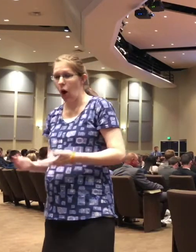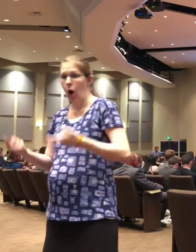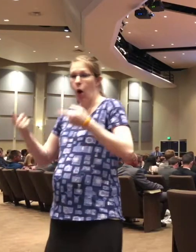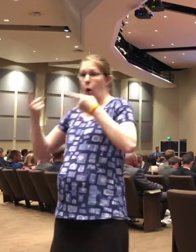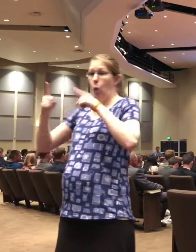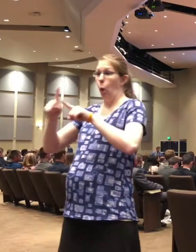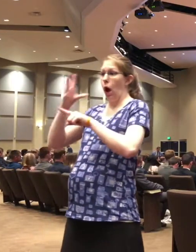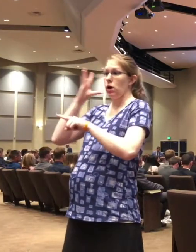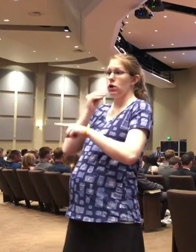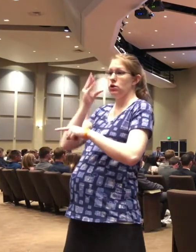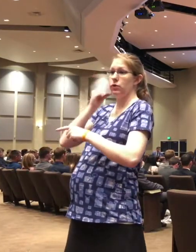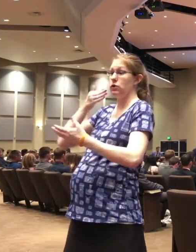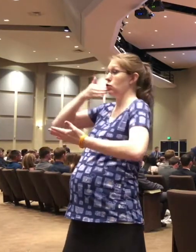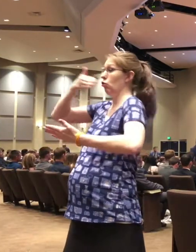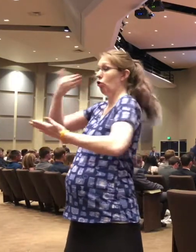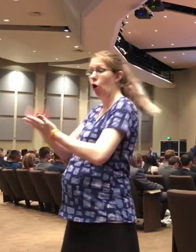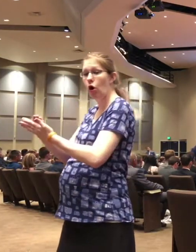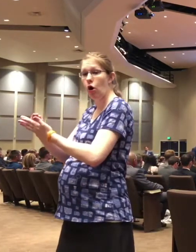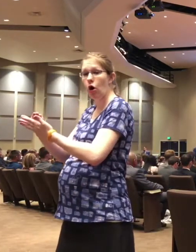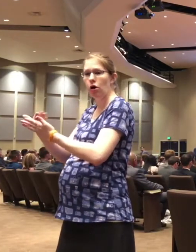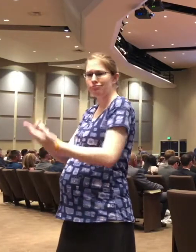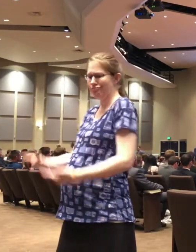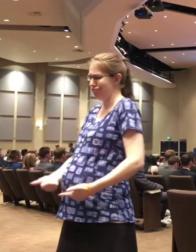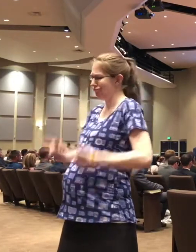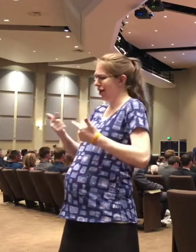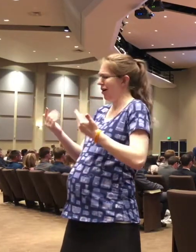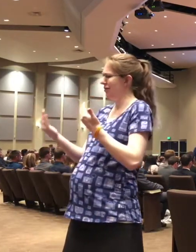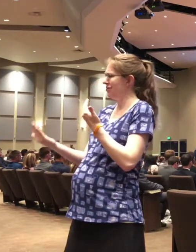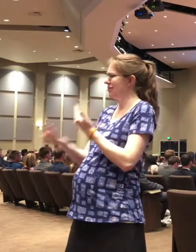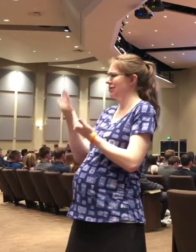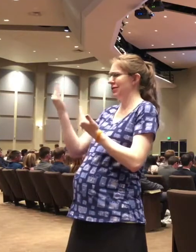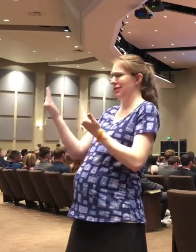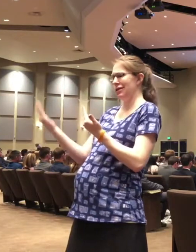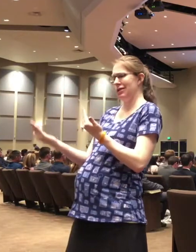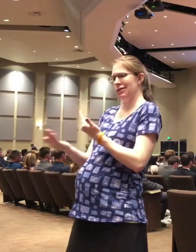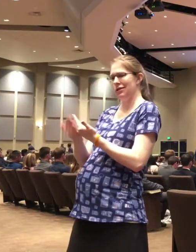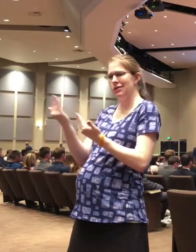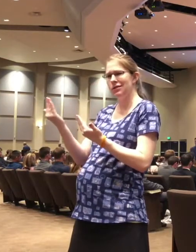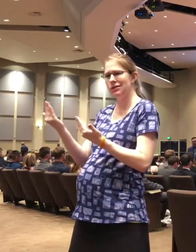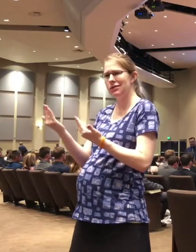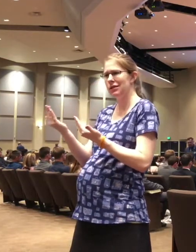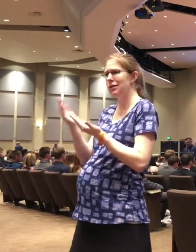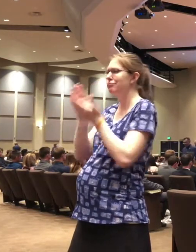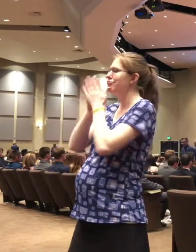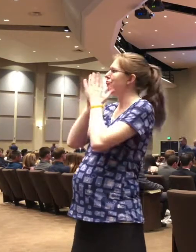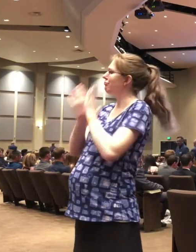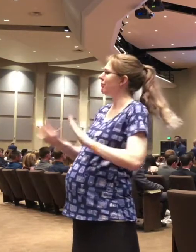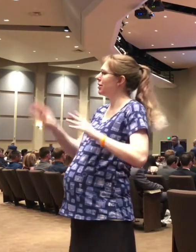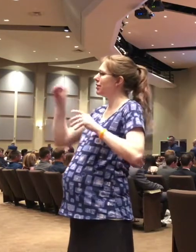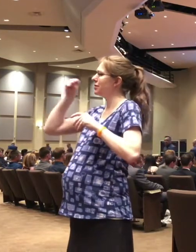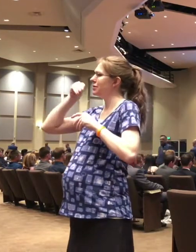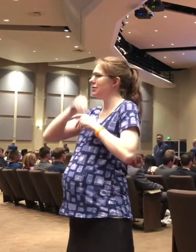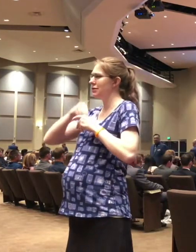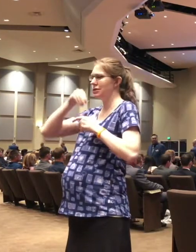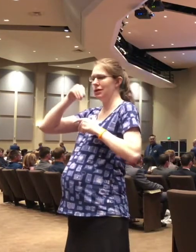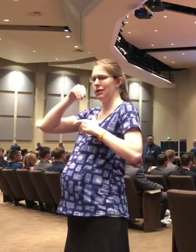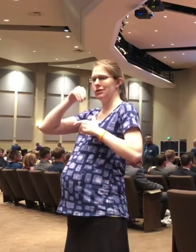and you've got peace of mind like you've never known.